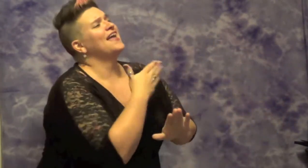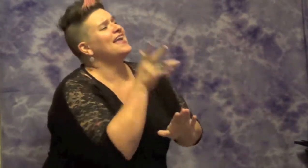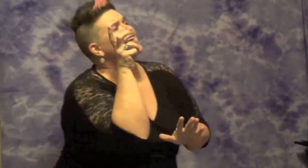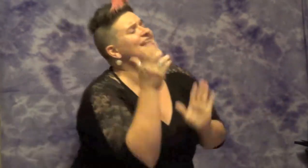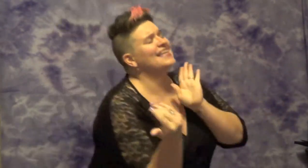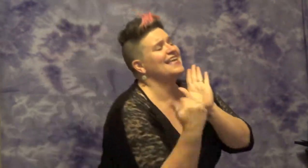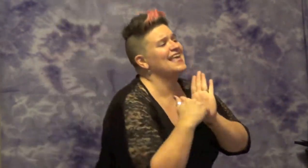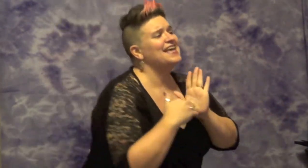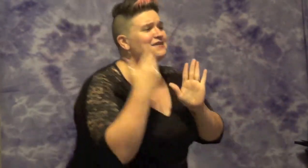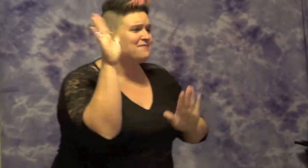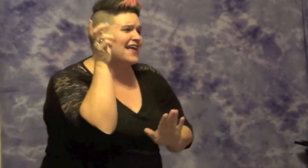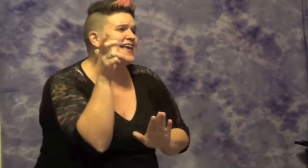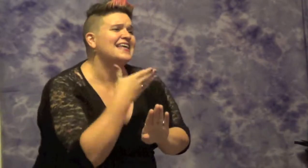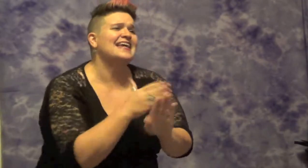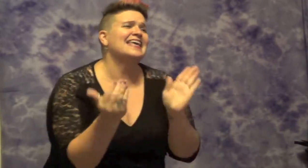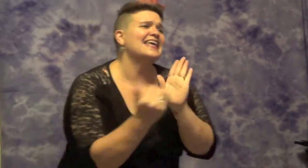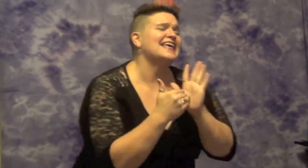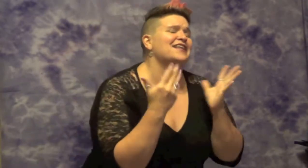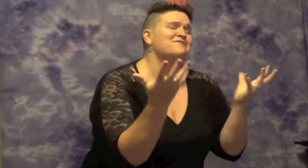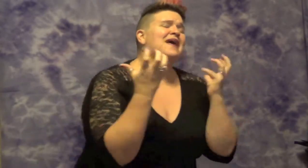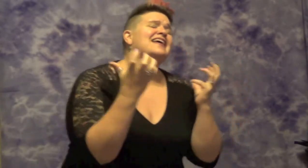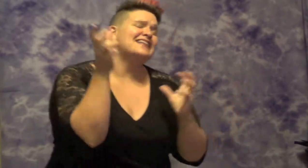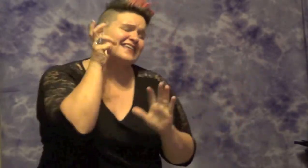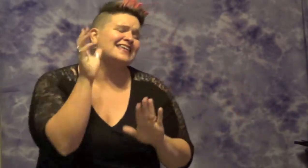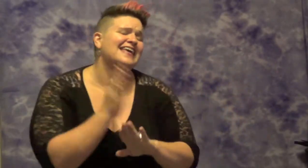it again, play it again, play it again